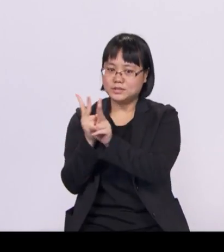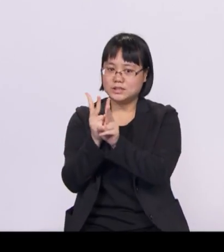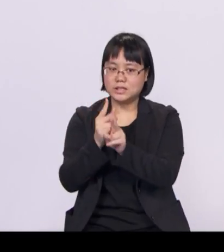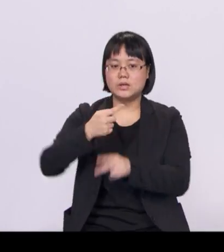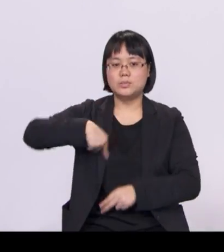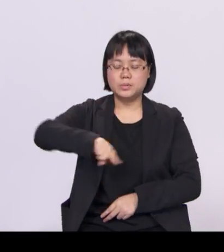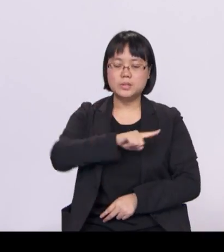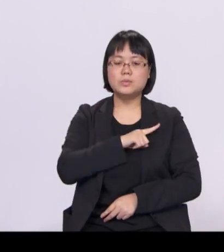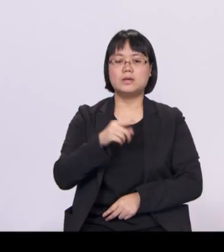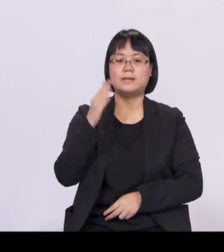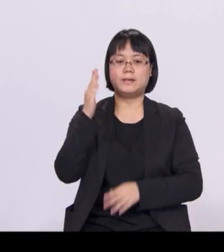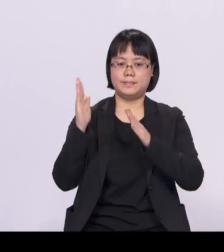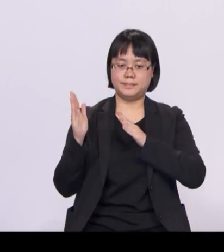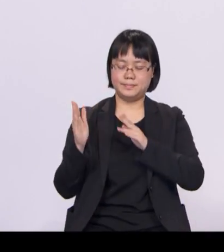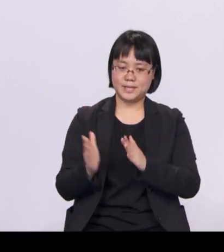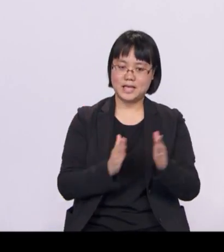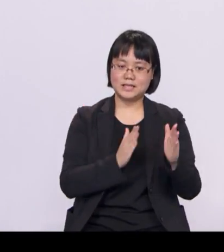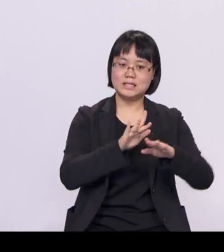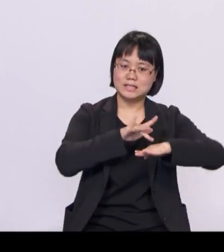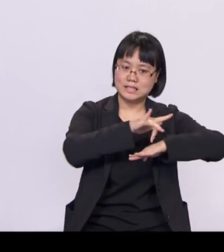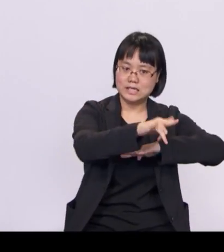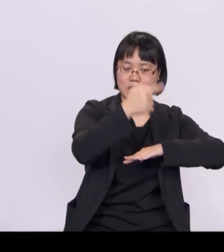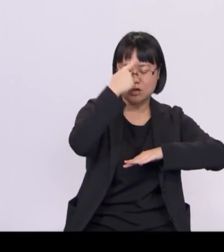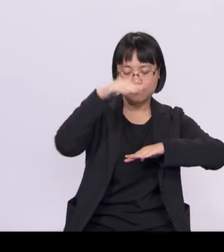for our overall revenue and expenditure needs.